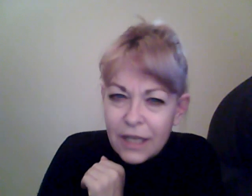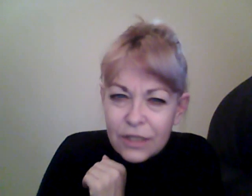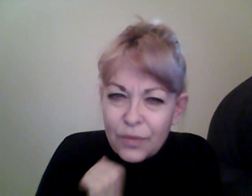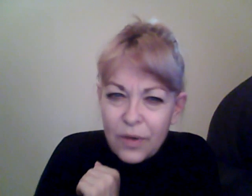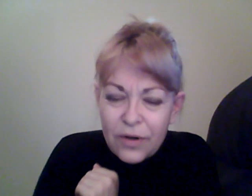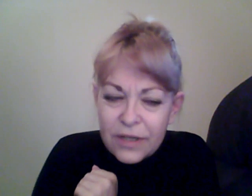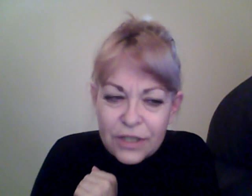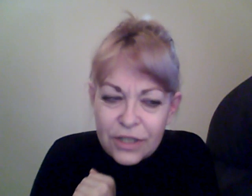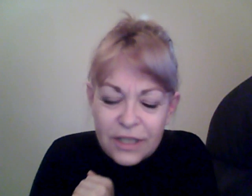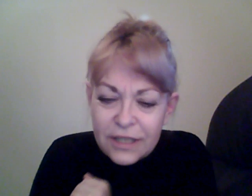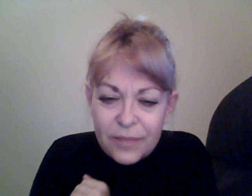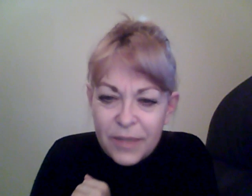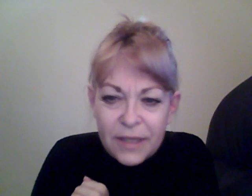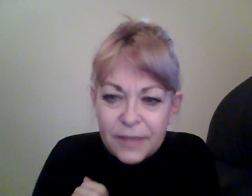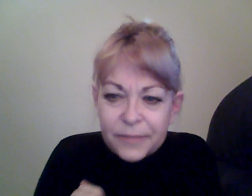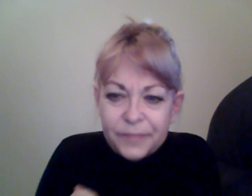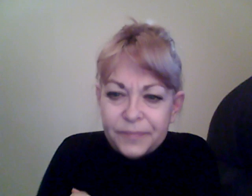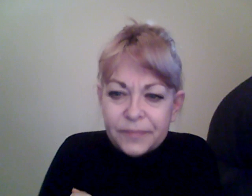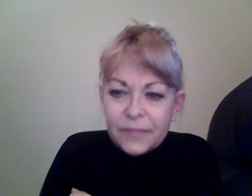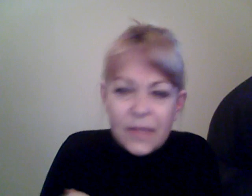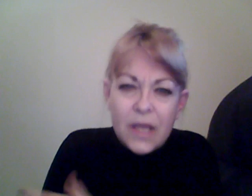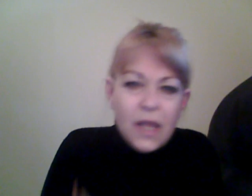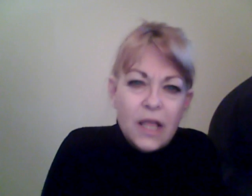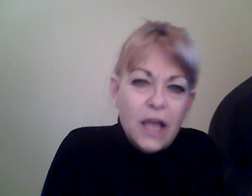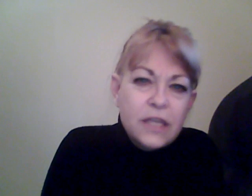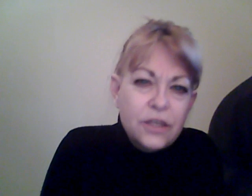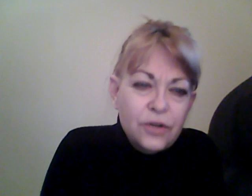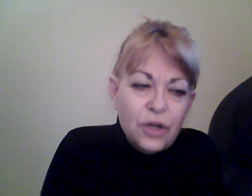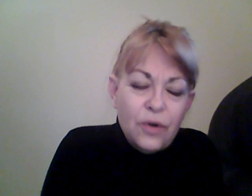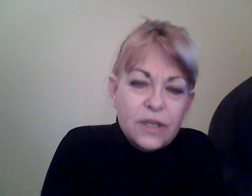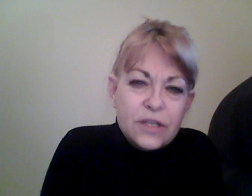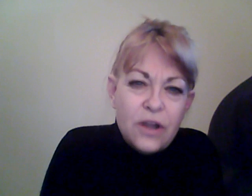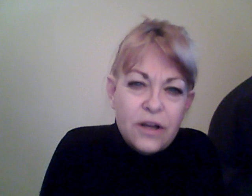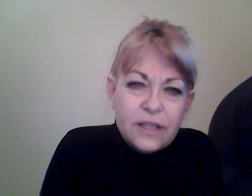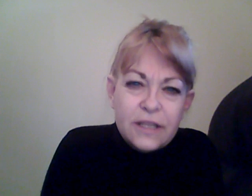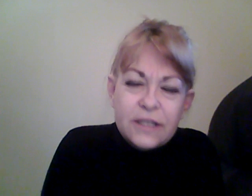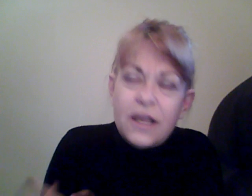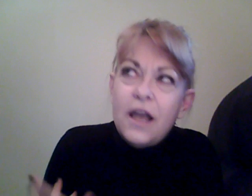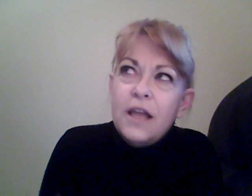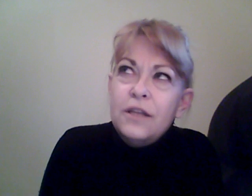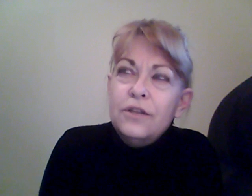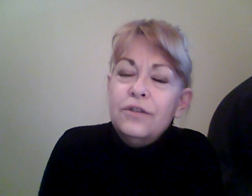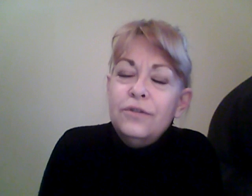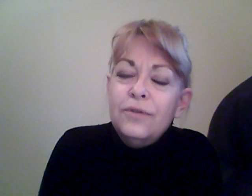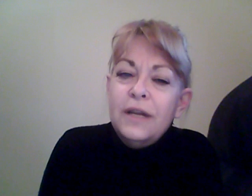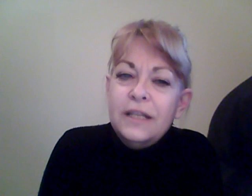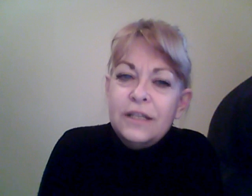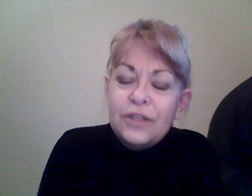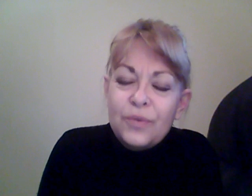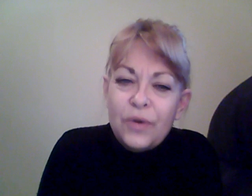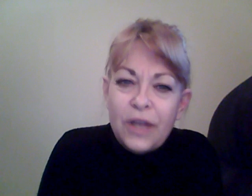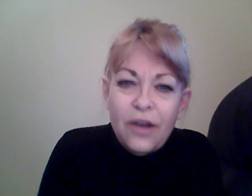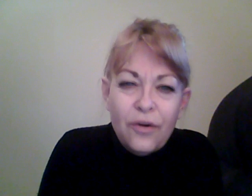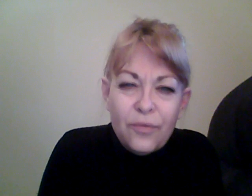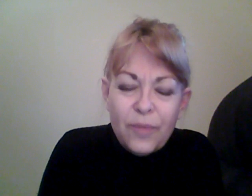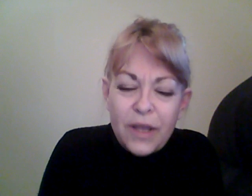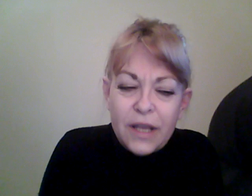get to where it is you need to be. A year ago, I started this. I knew I needed to work out. But,